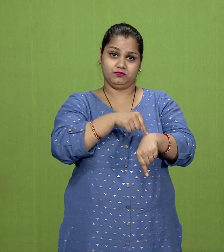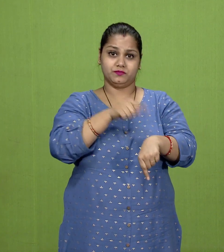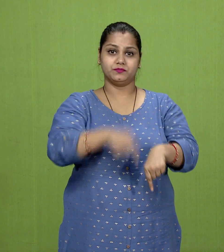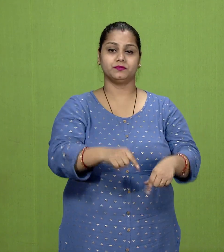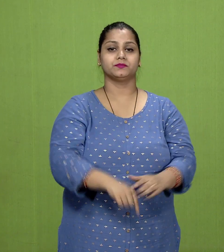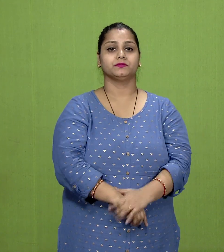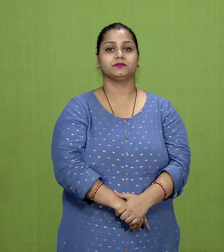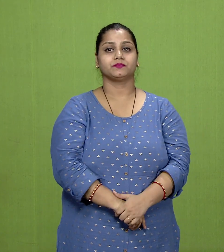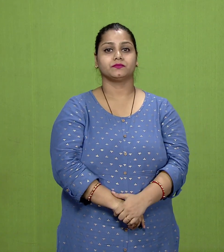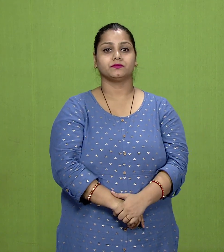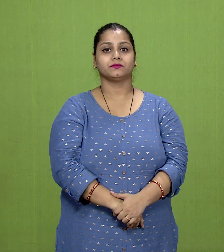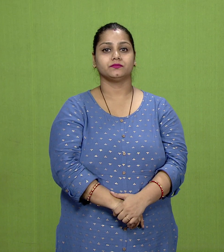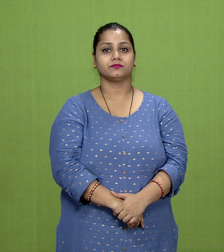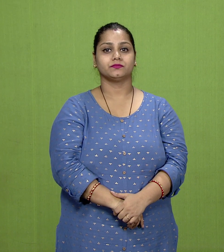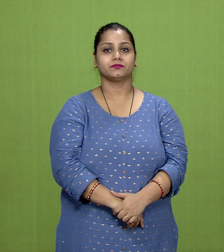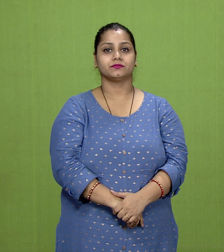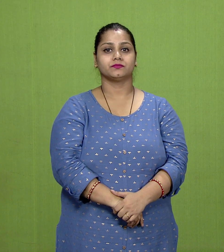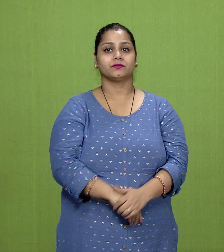have also been excavated